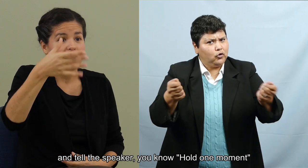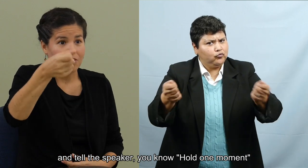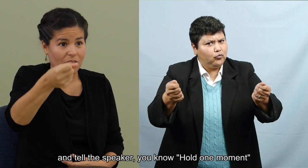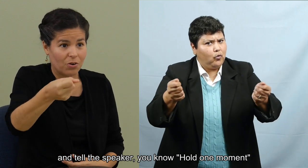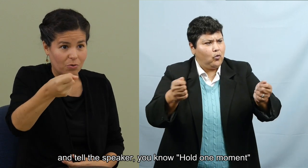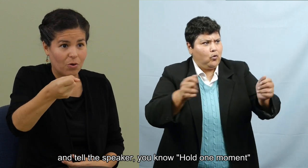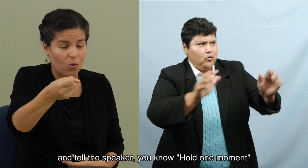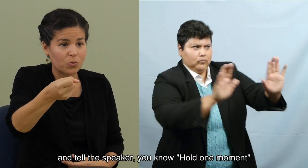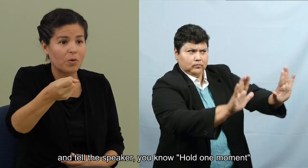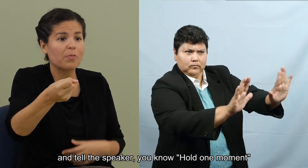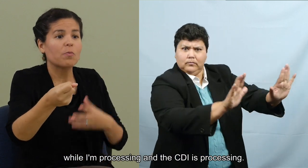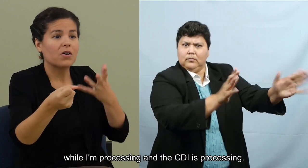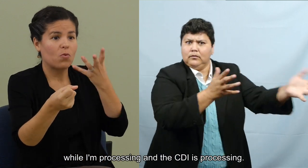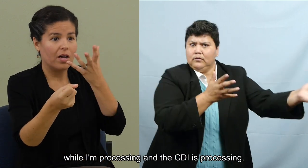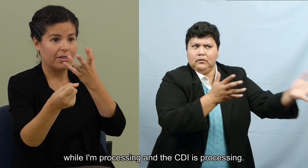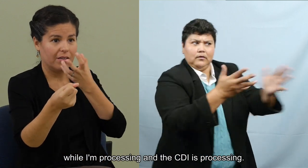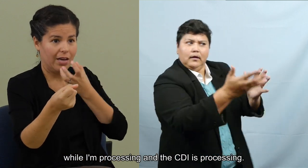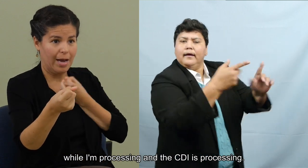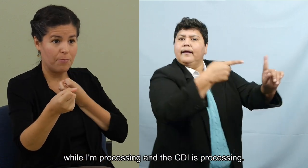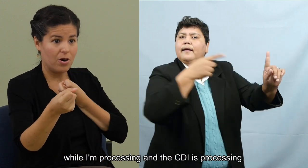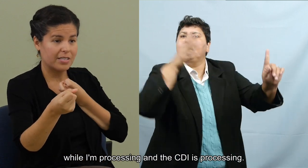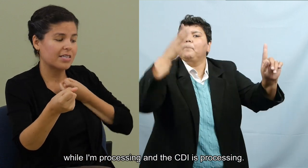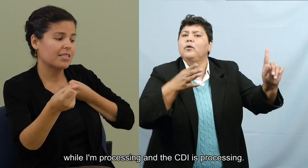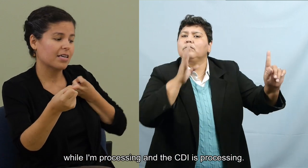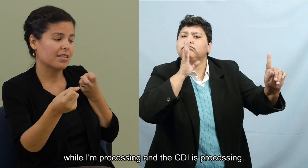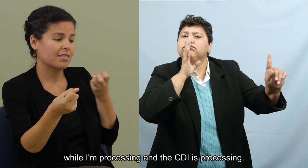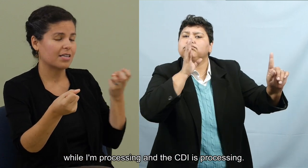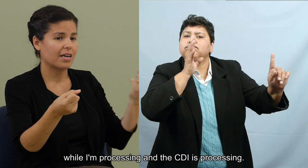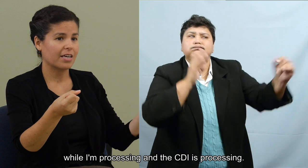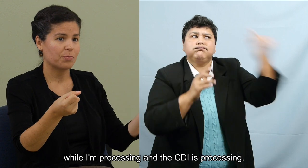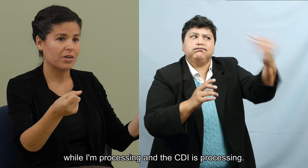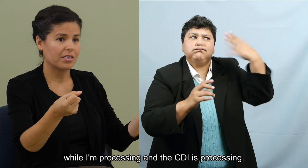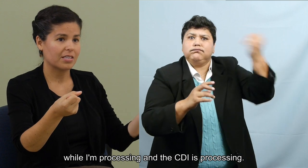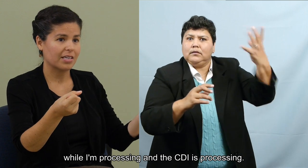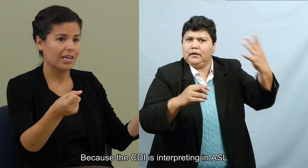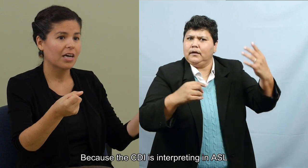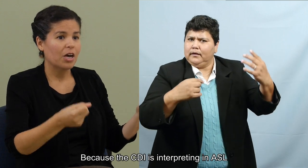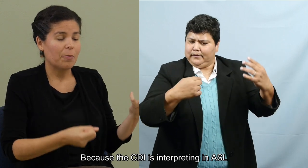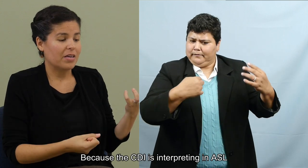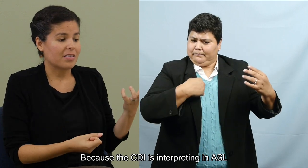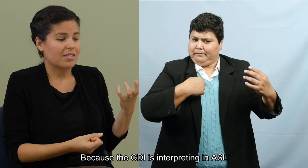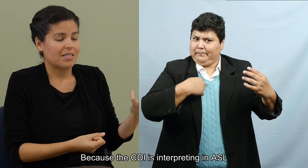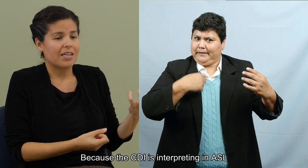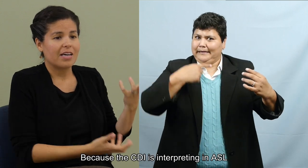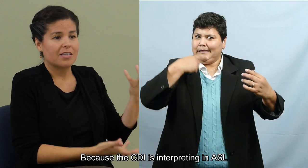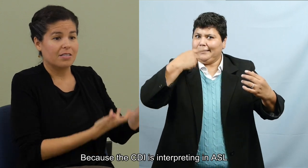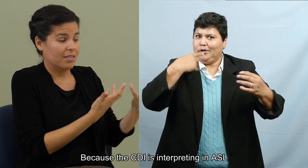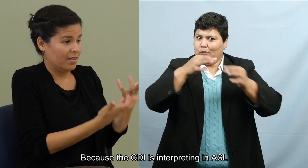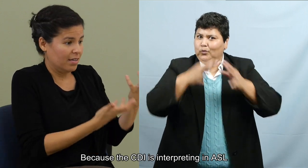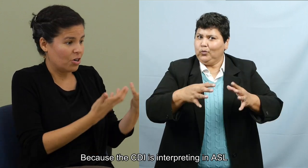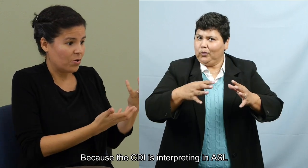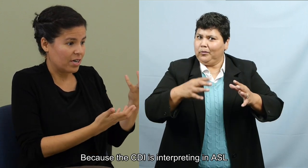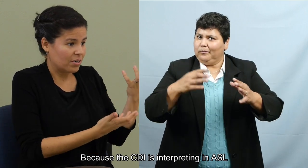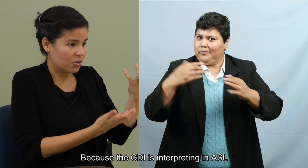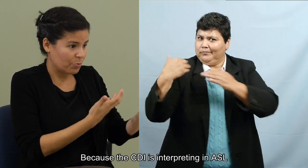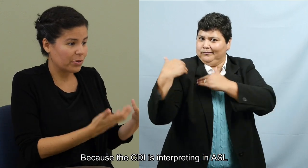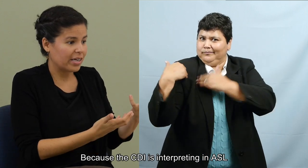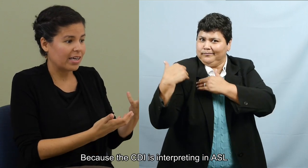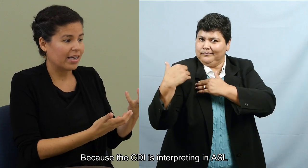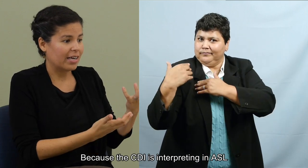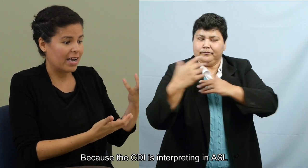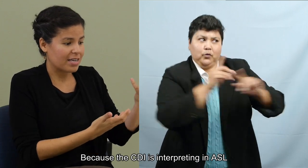the speaker, you know, hold one moment while I'm processing and the CDI is processing because the CDI is, you know,